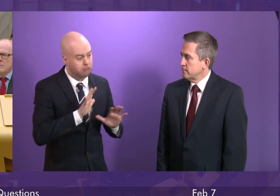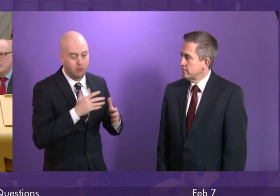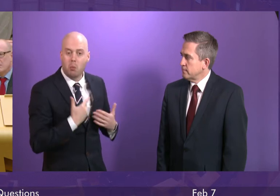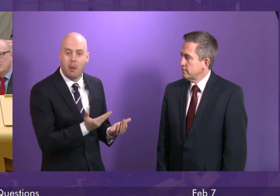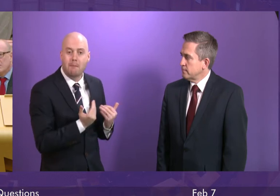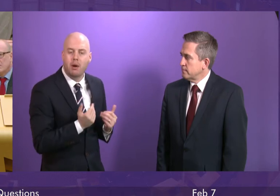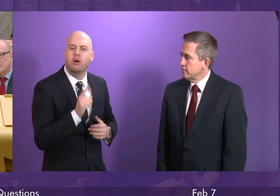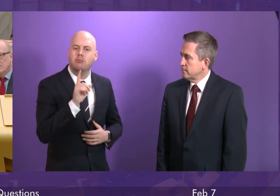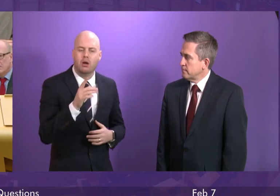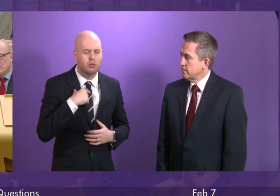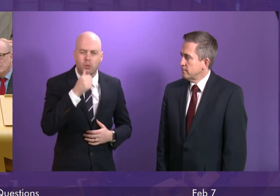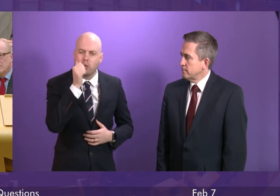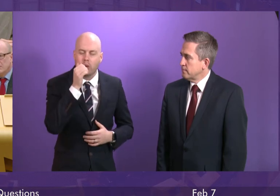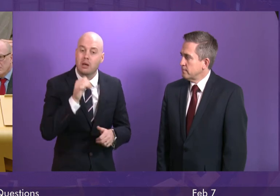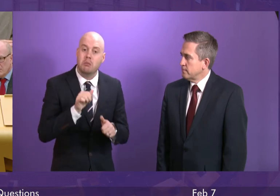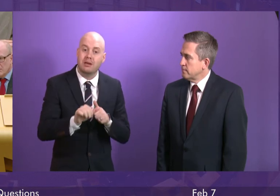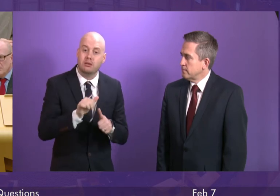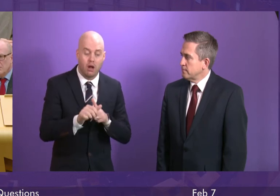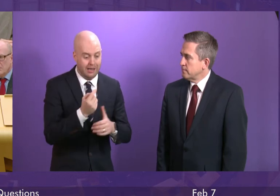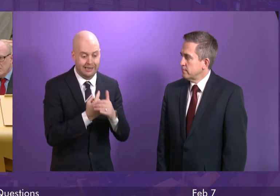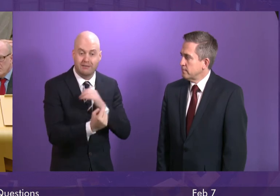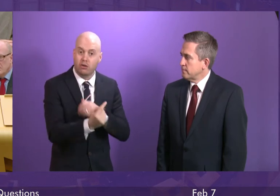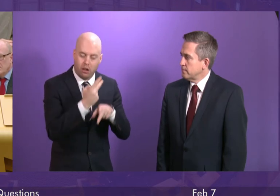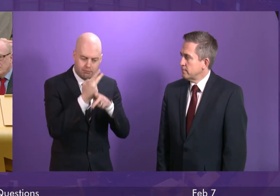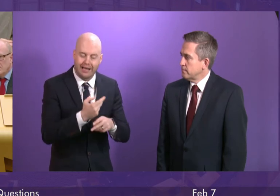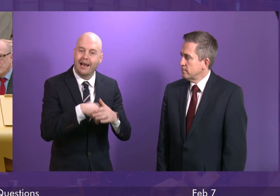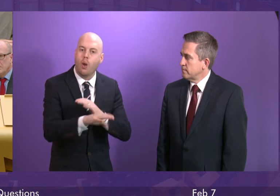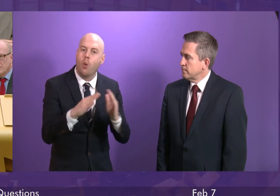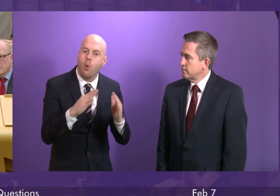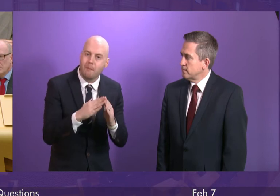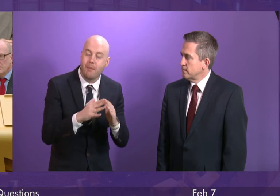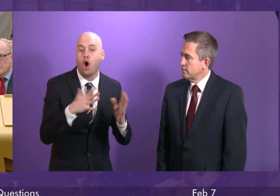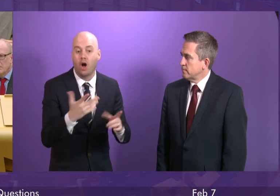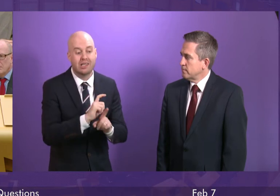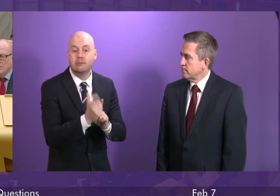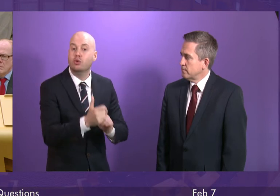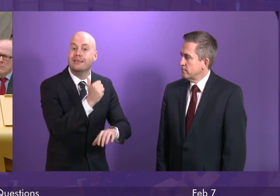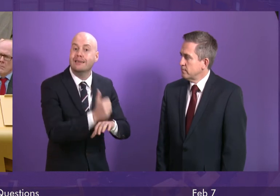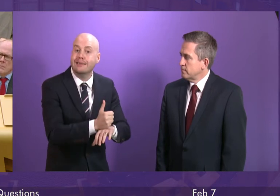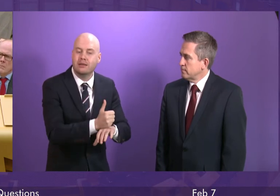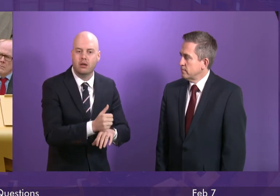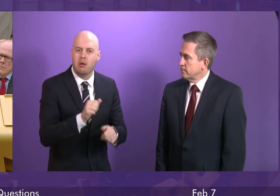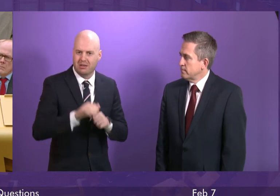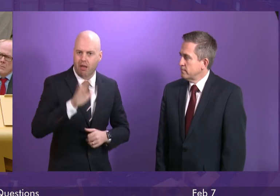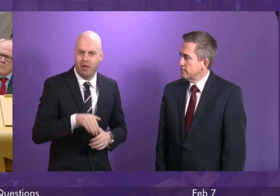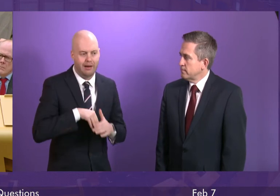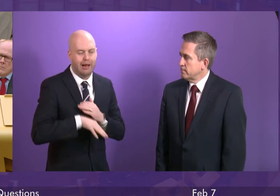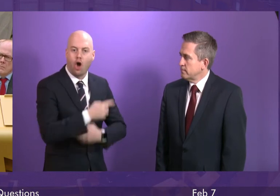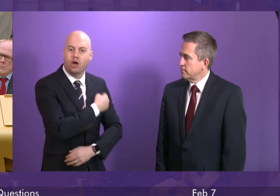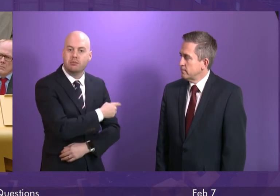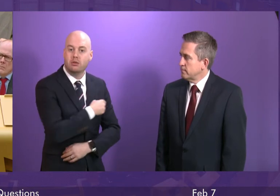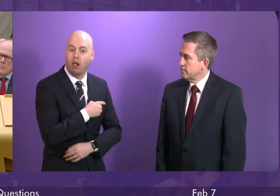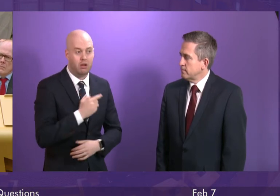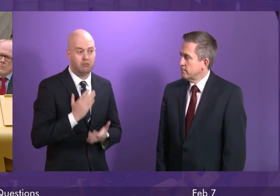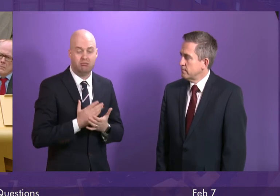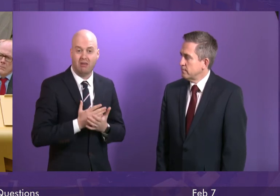individuals to be supported within the home or within a community setting than it is to be in a hospital when they do not need to be